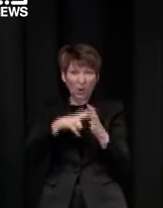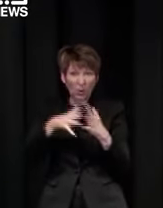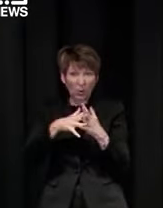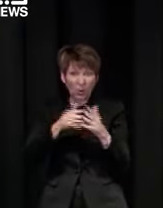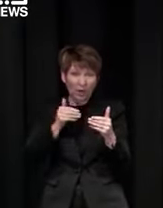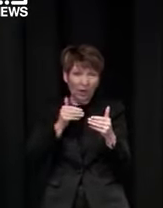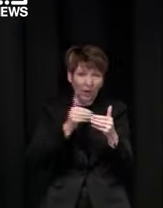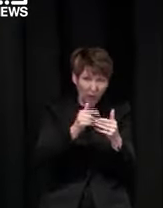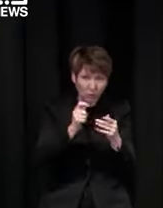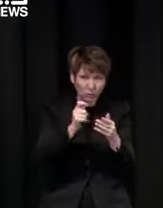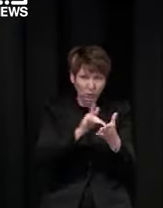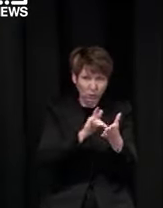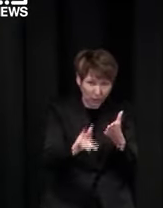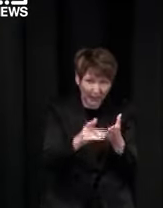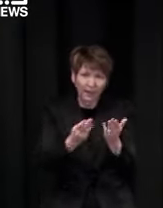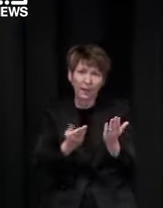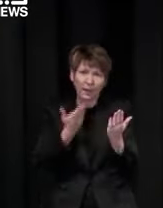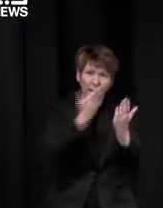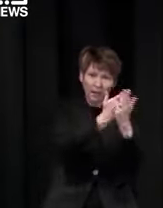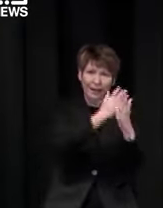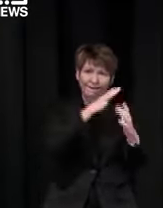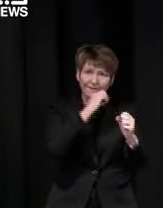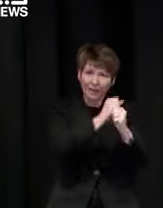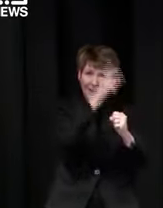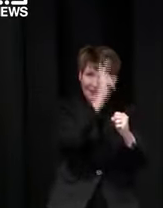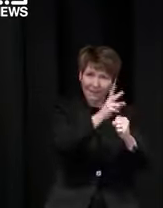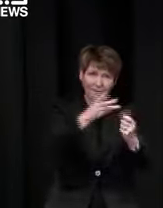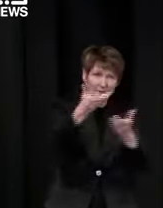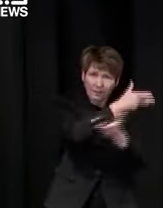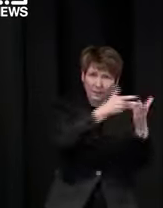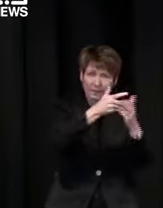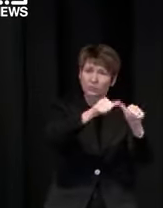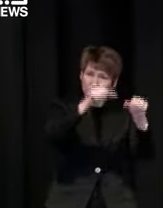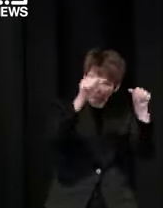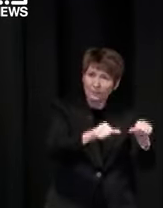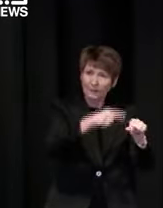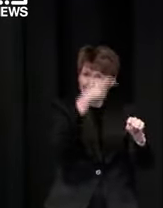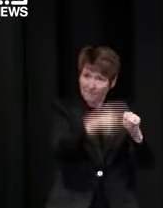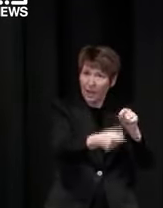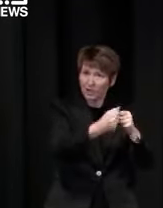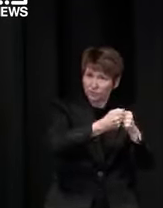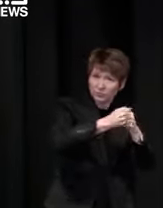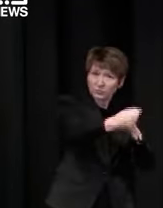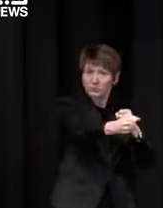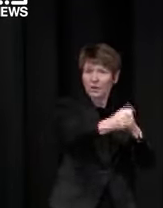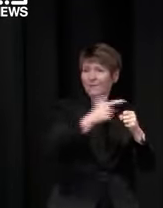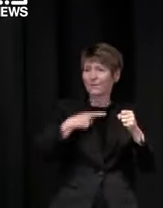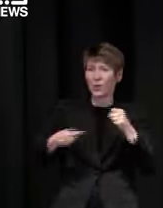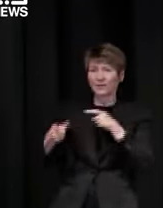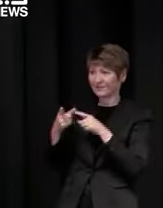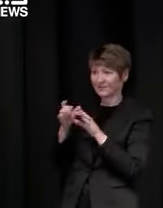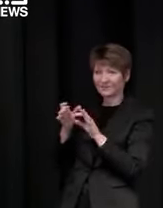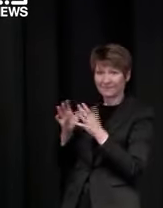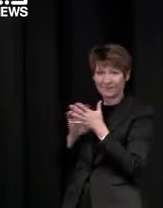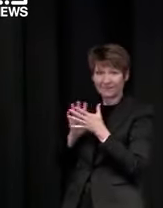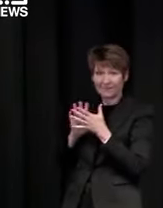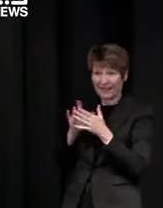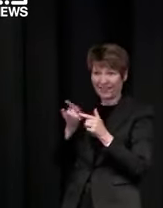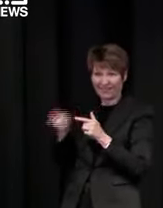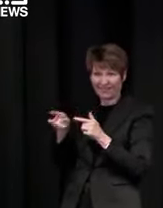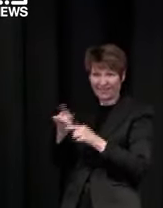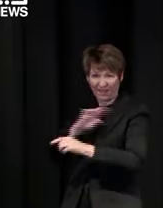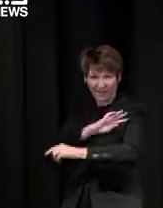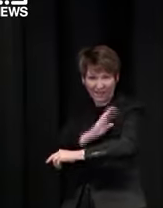the system that under strain that something like that needs to happen uh the there were some reports about this being something that's like going to happen next week